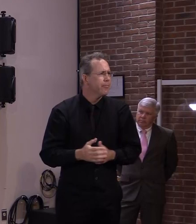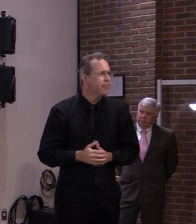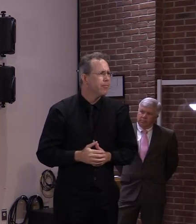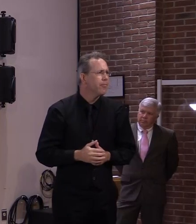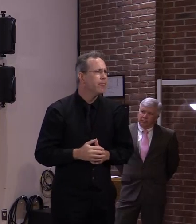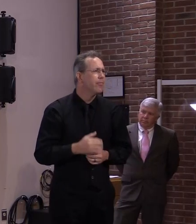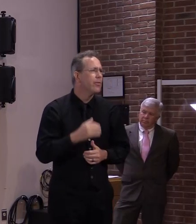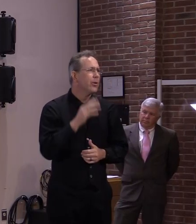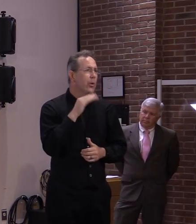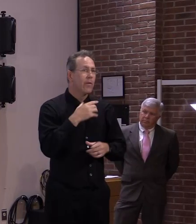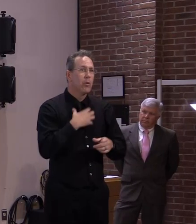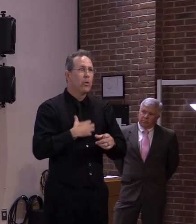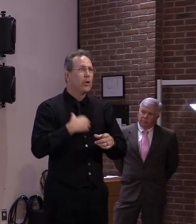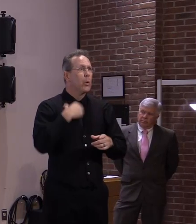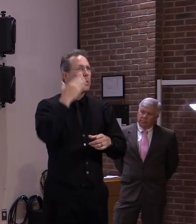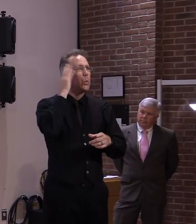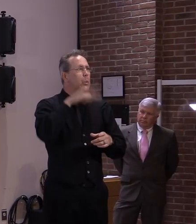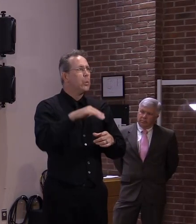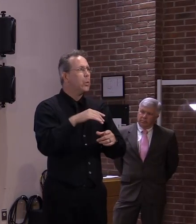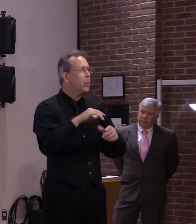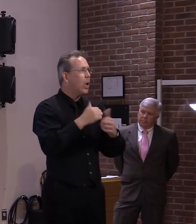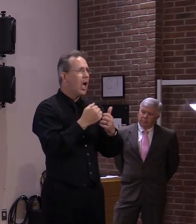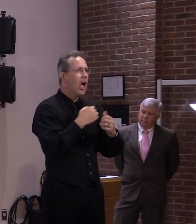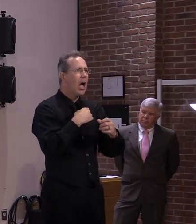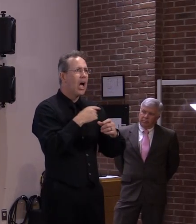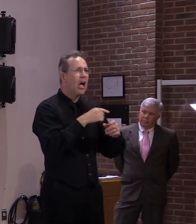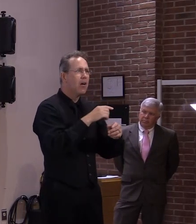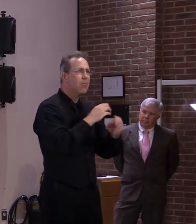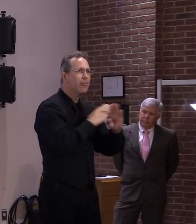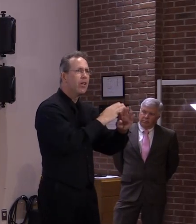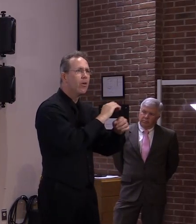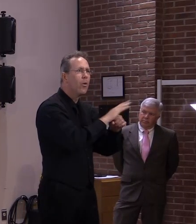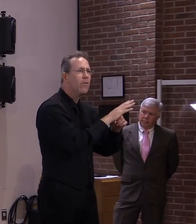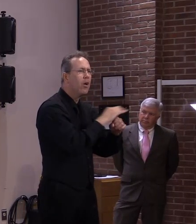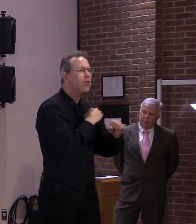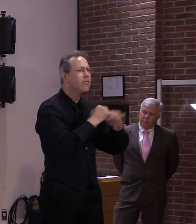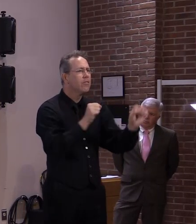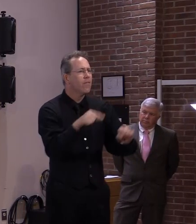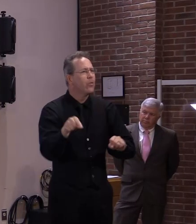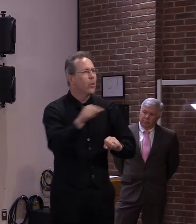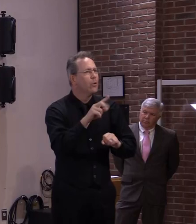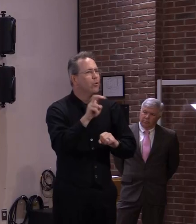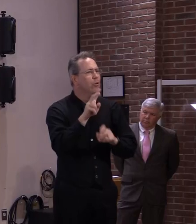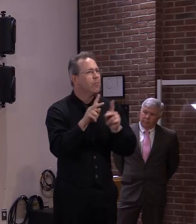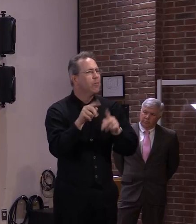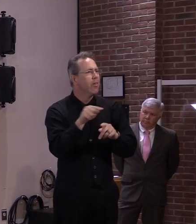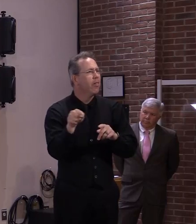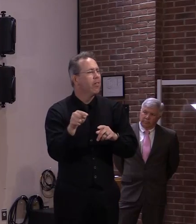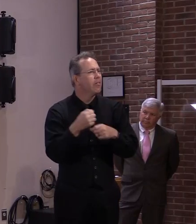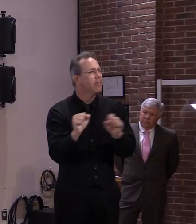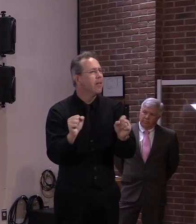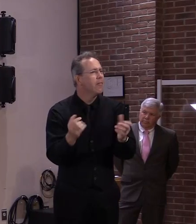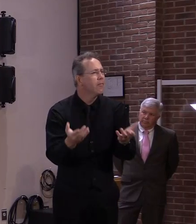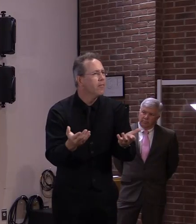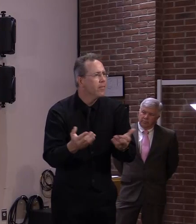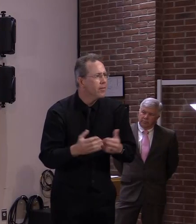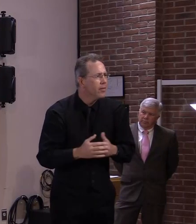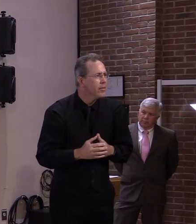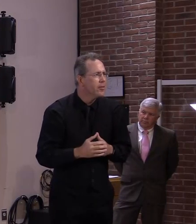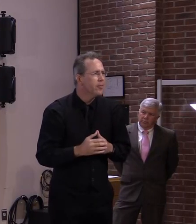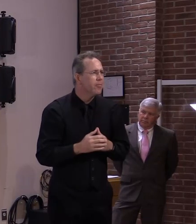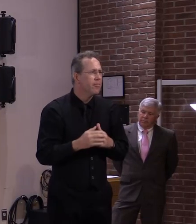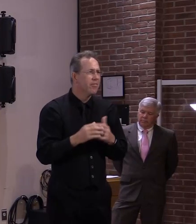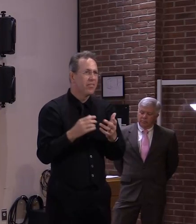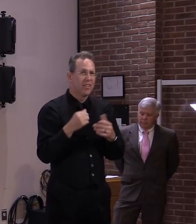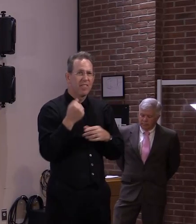that ultimately uh they succumbed to but the reality was early on the virus spread so